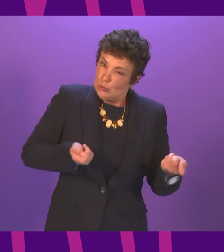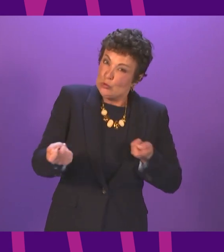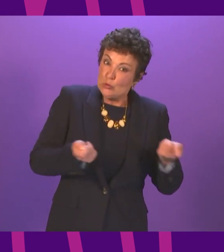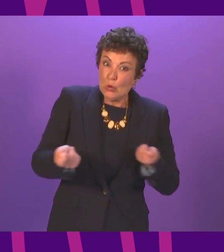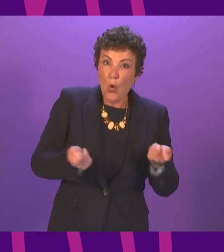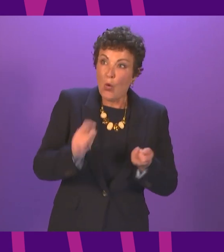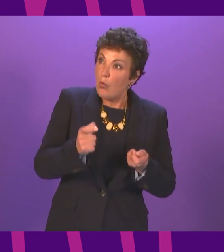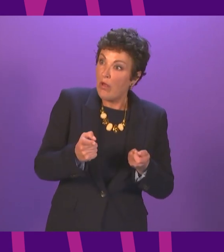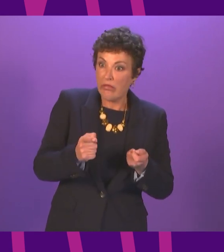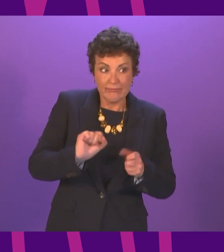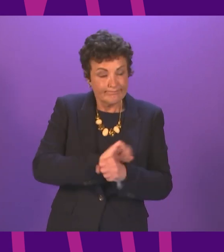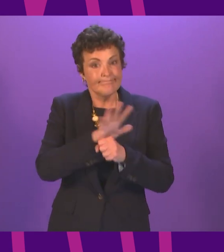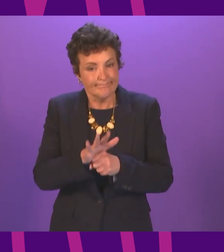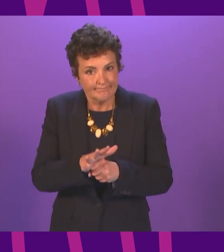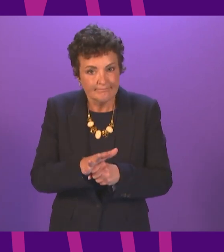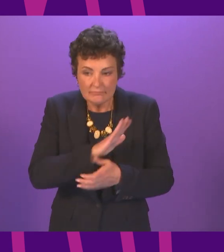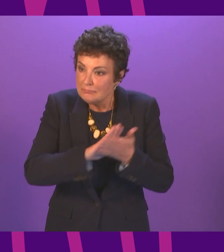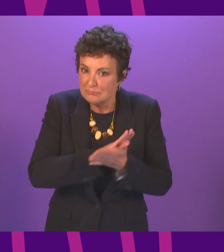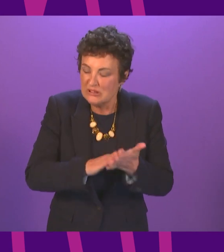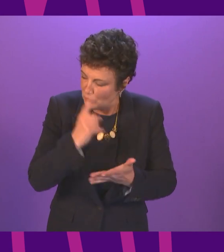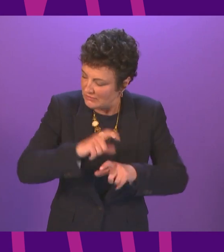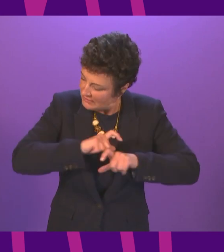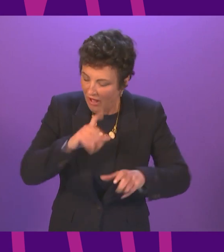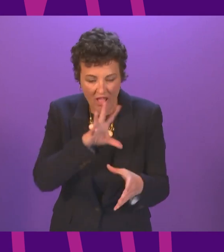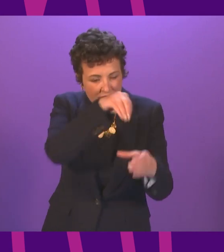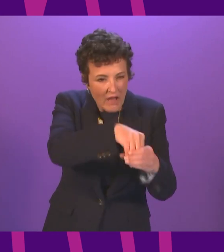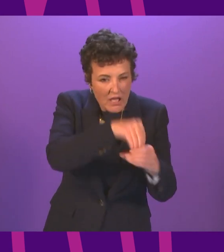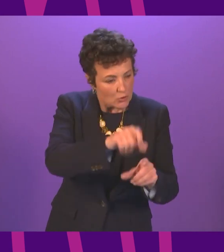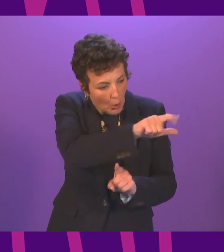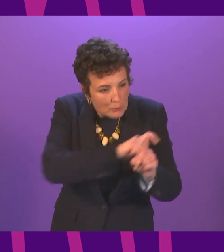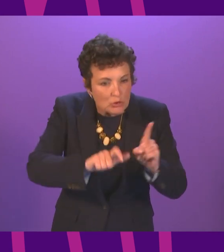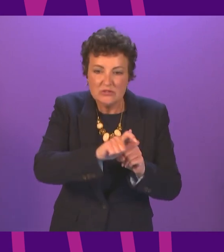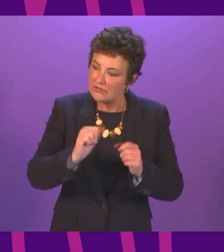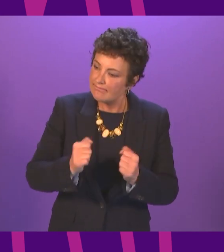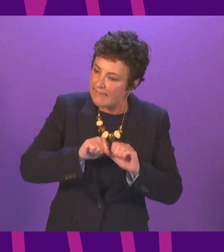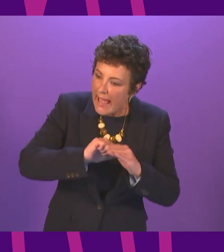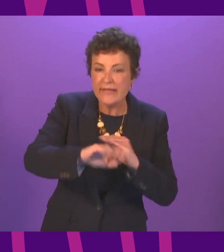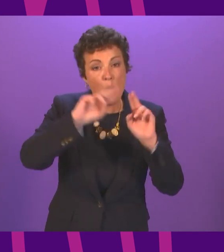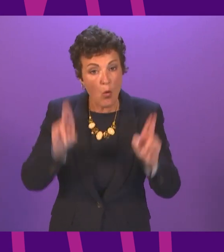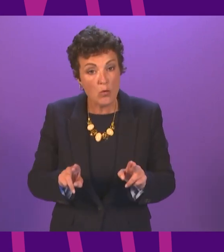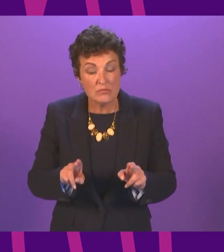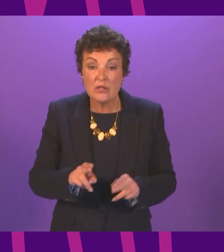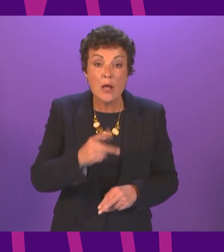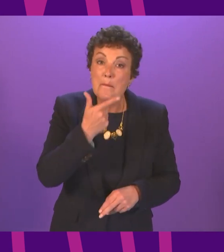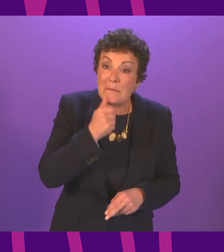The Scottish Government will continue to invest in our communities and in our homes. We will support our most vulnerable and disadvantaged communities to